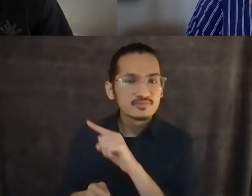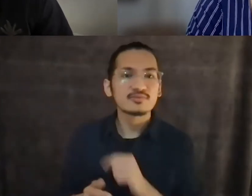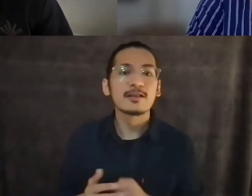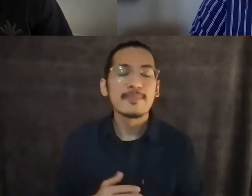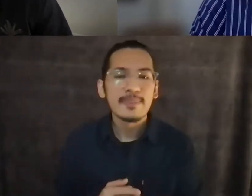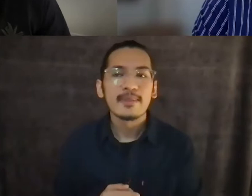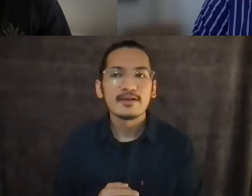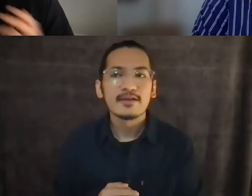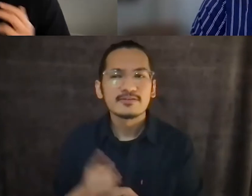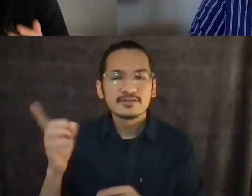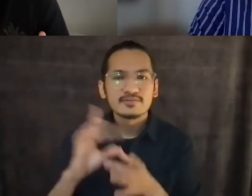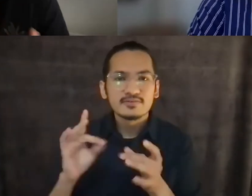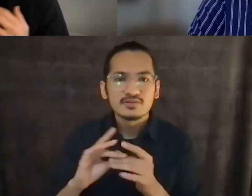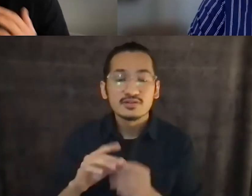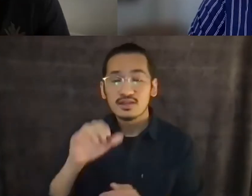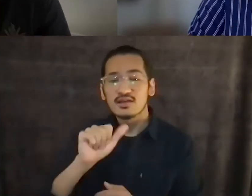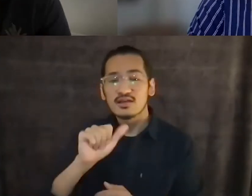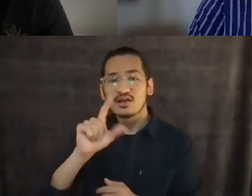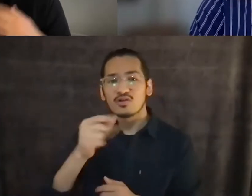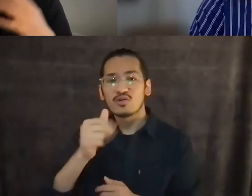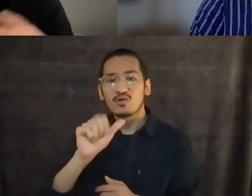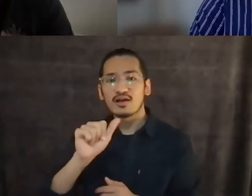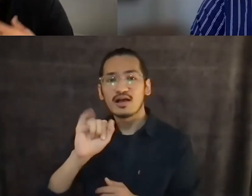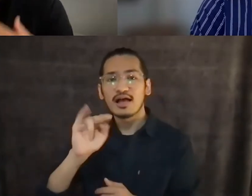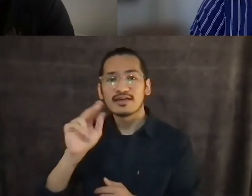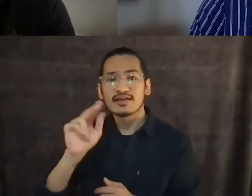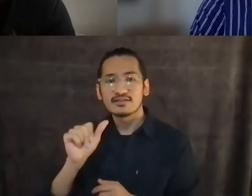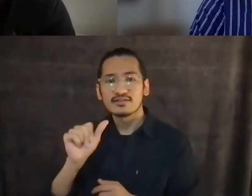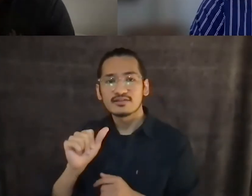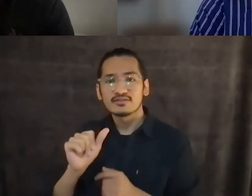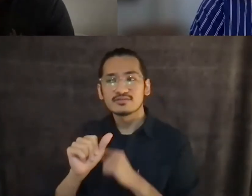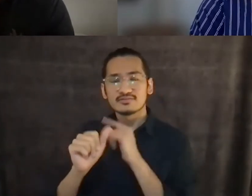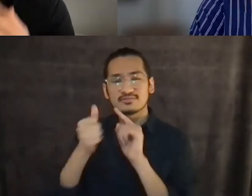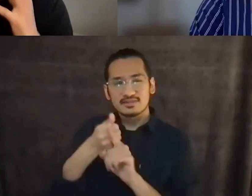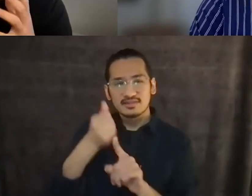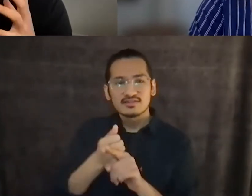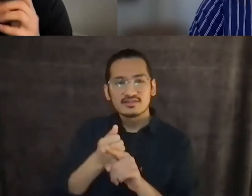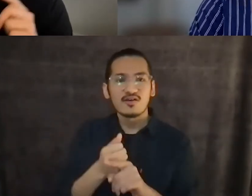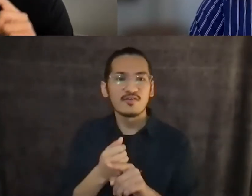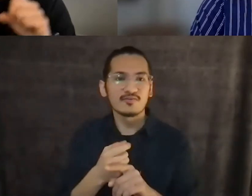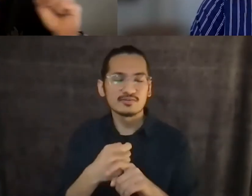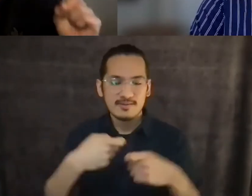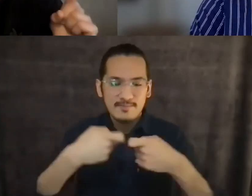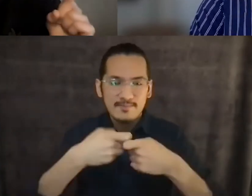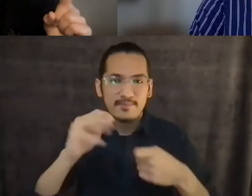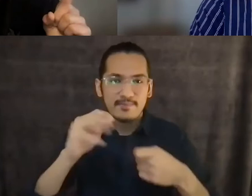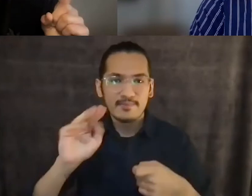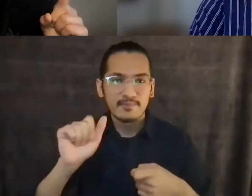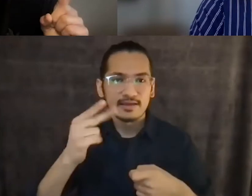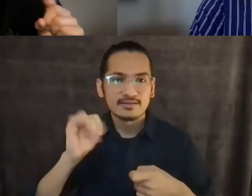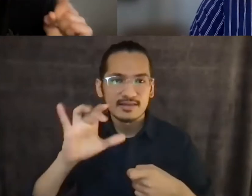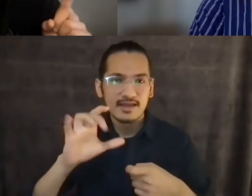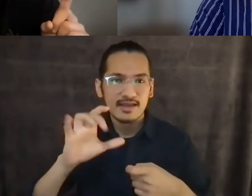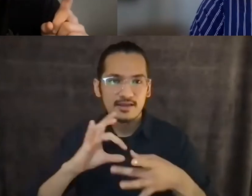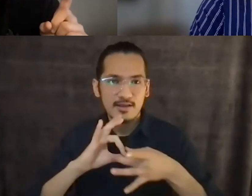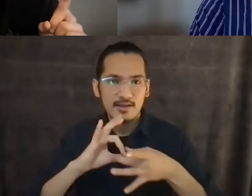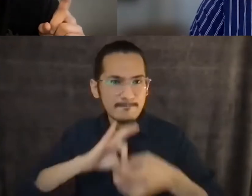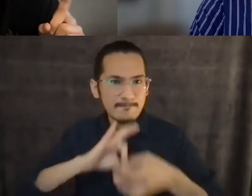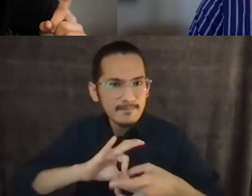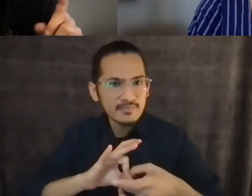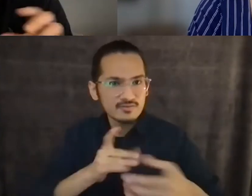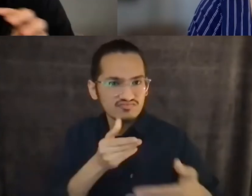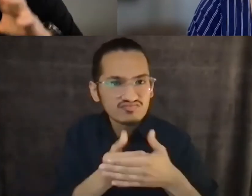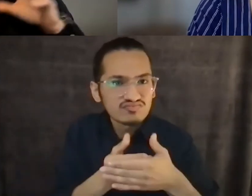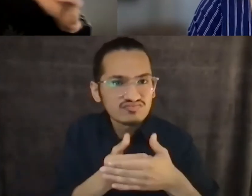that is a magnetic pull, Allah Aina is a magnetic pull to Aina, but it's also something that helps us recognize each other as comrades.